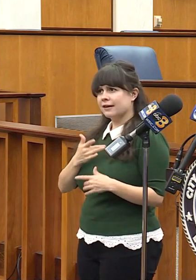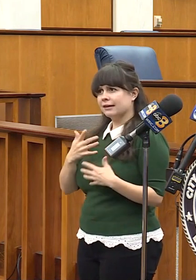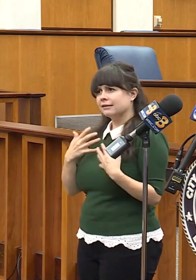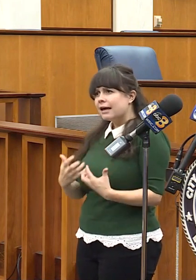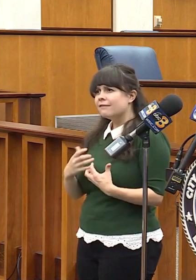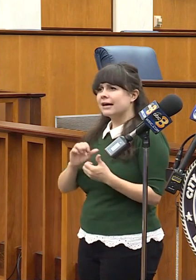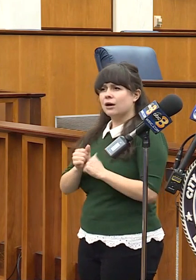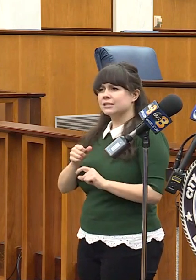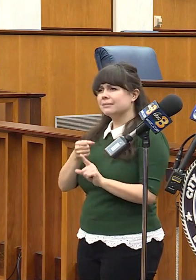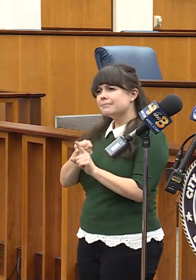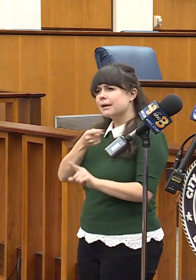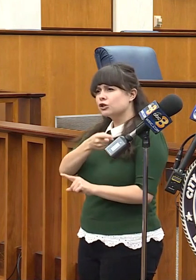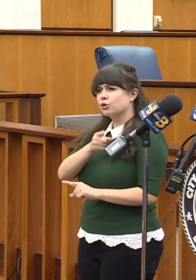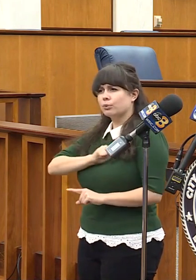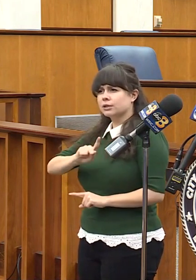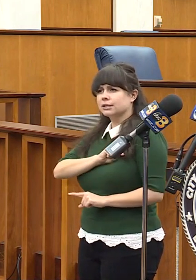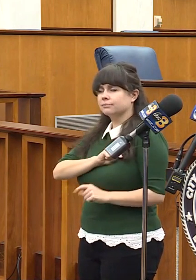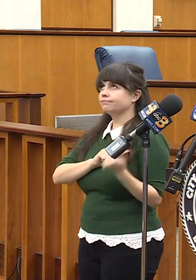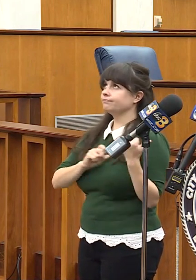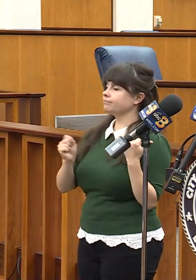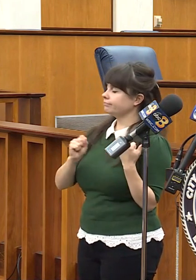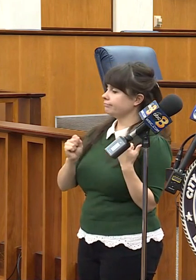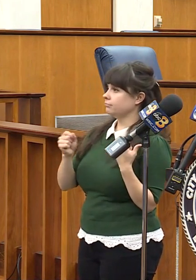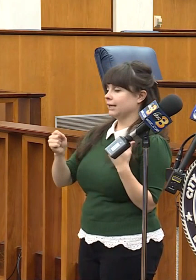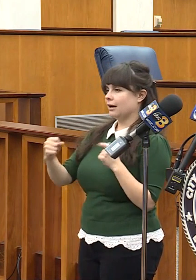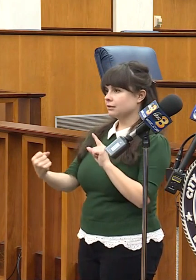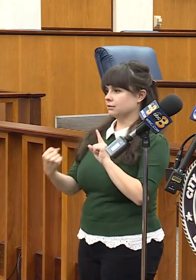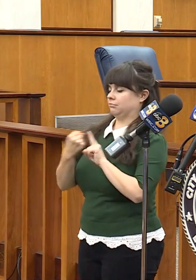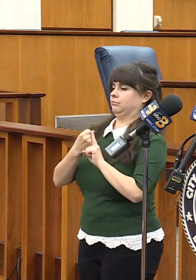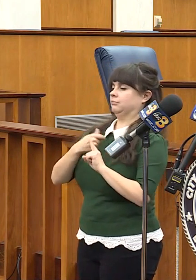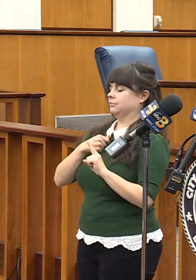personally? It does affect me personally. mean,